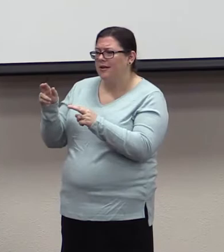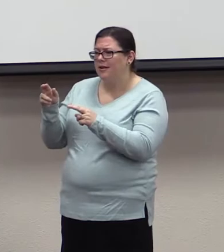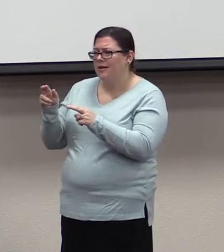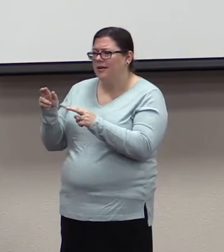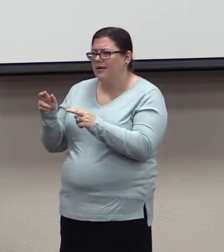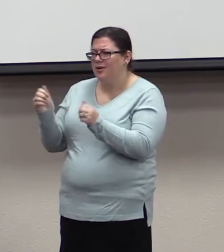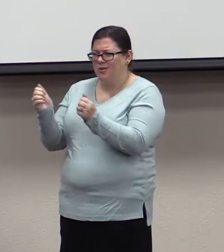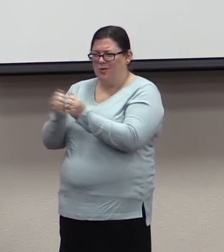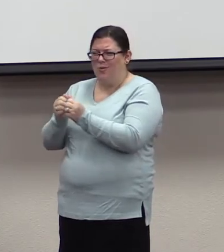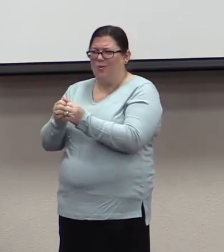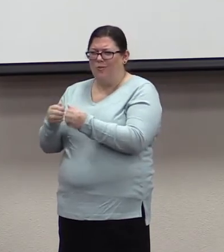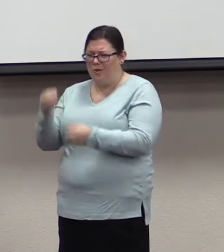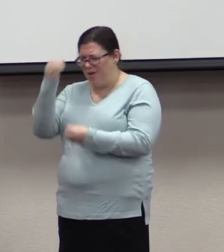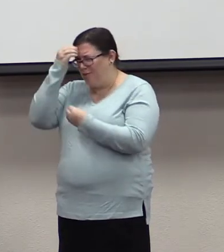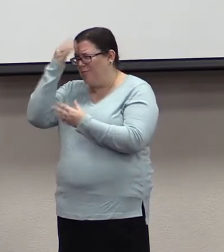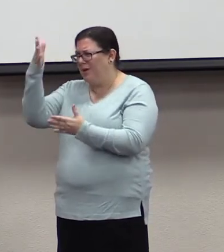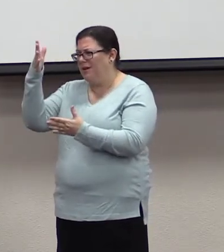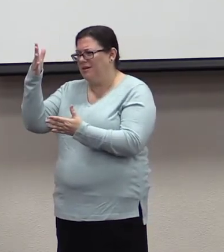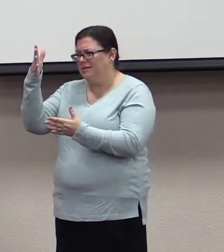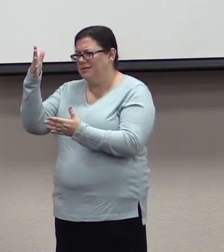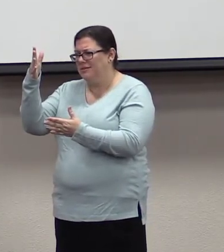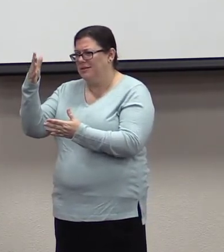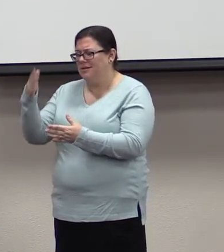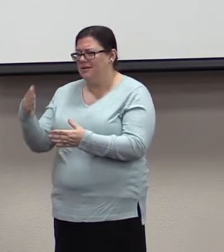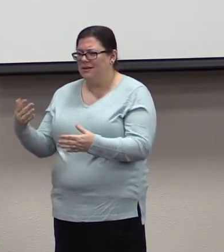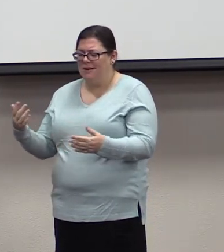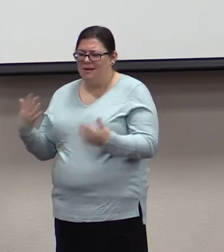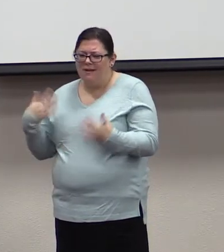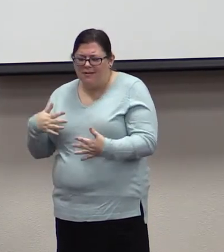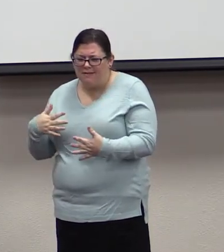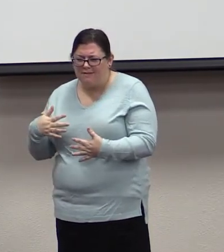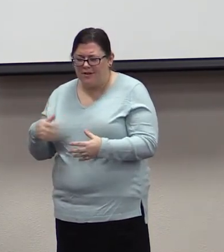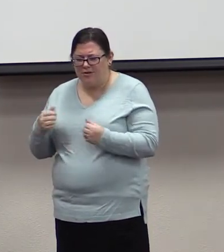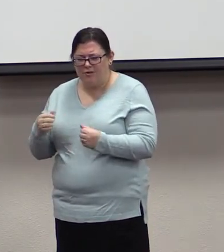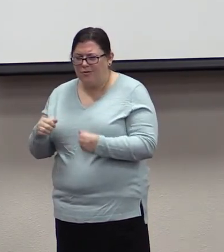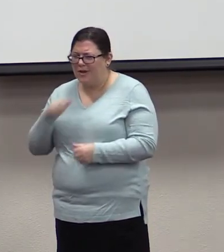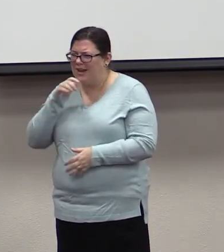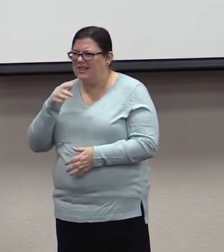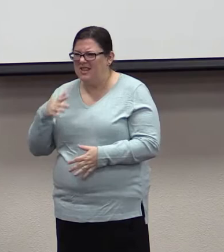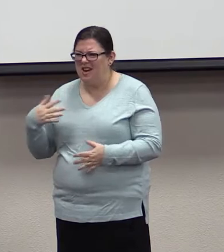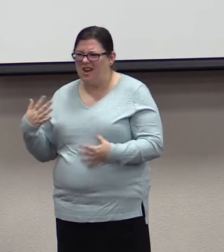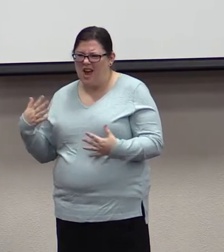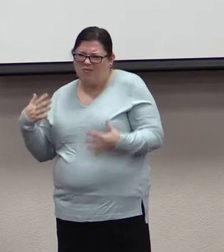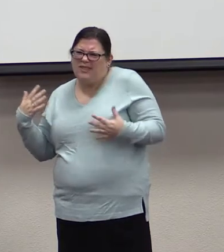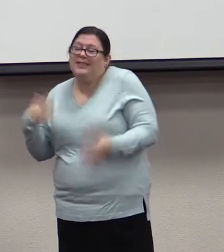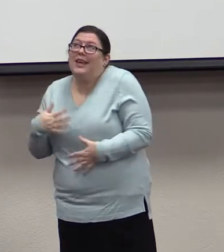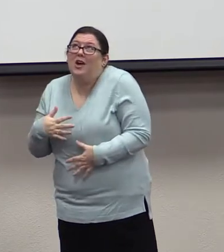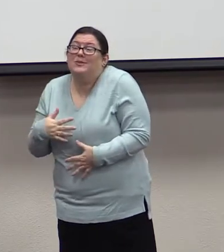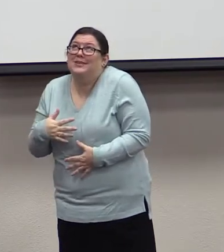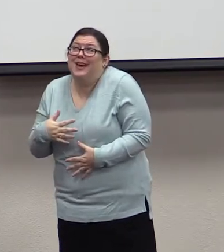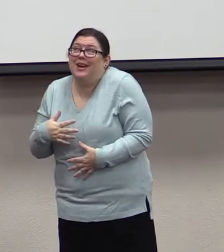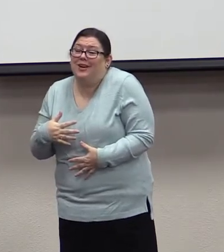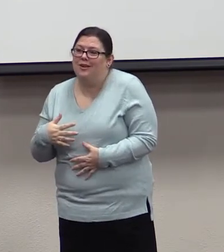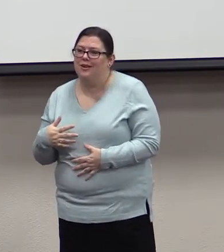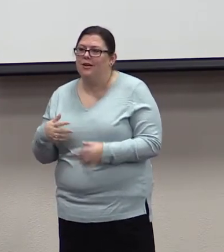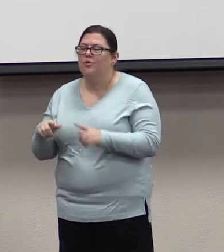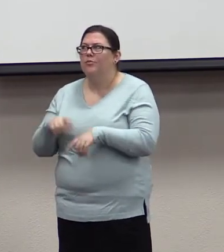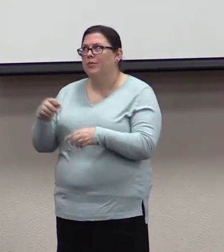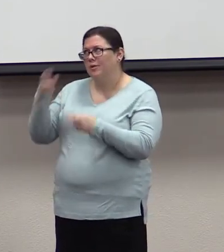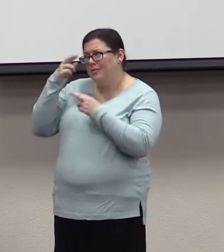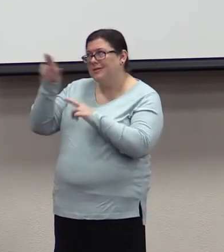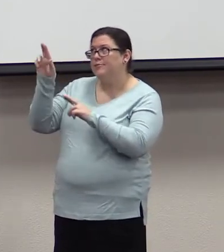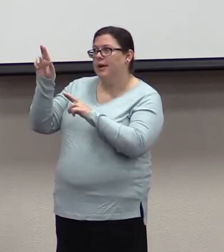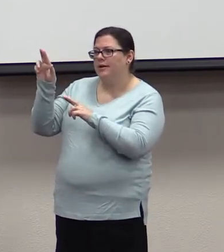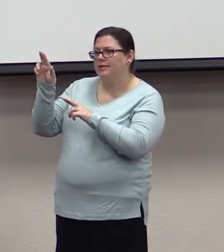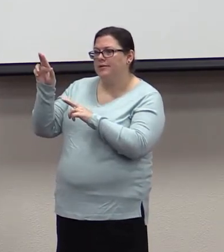This fear and trembling is not, ooh, I'm scared. But it's respect. It also